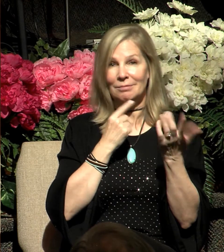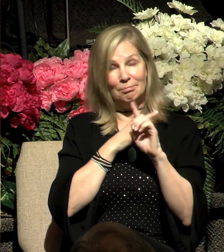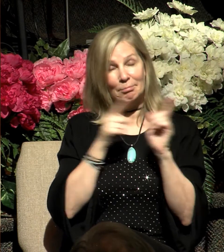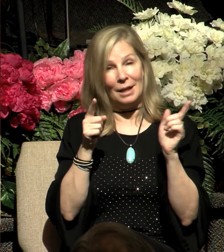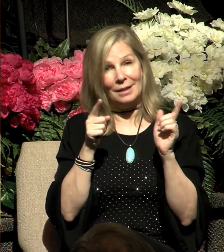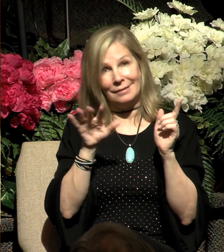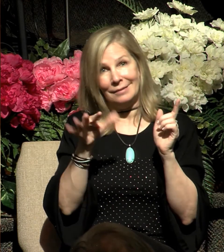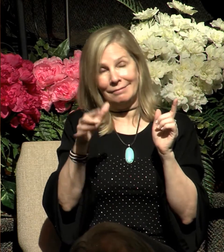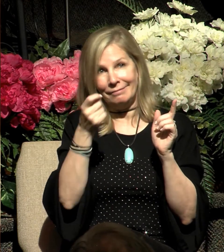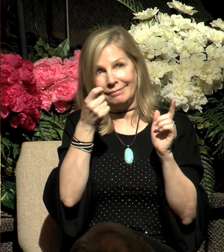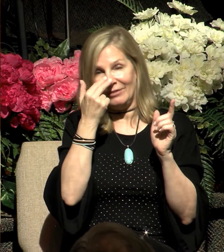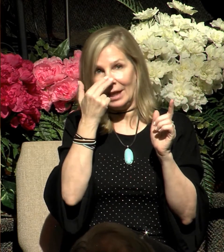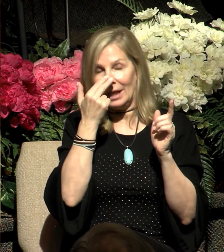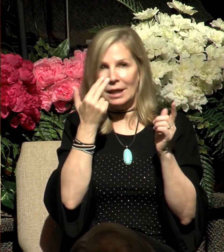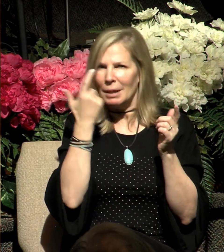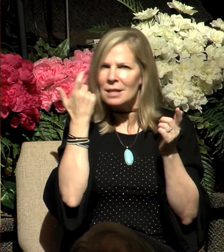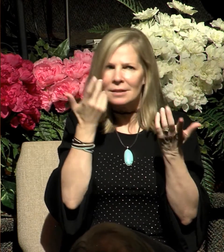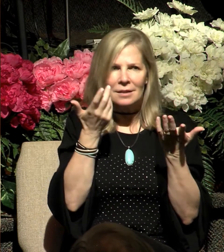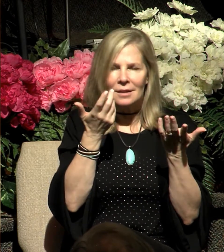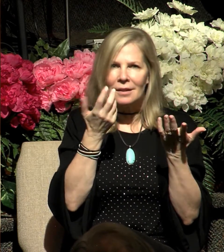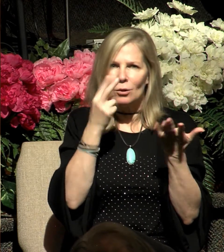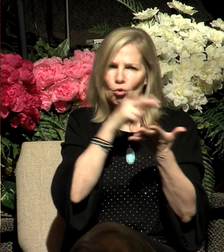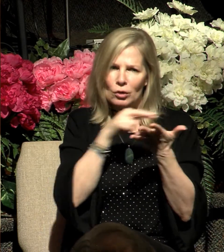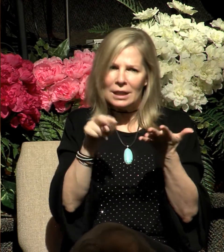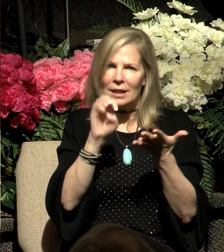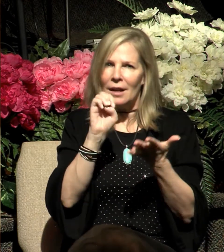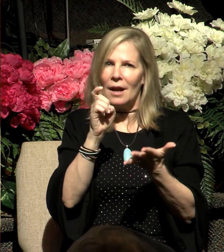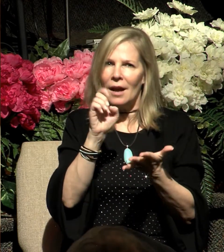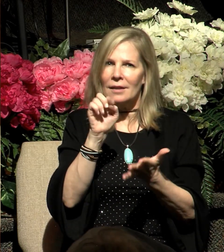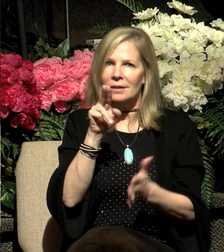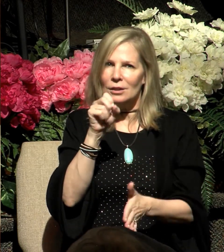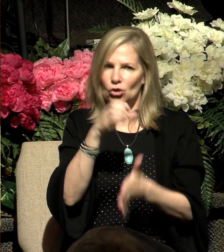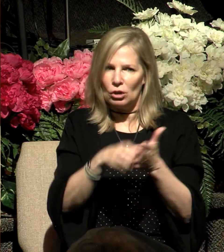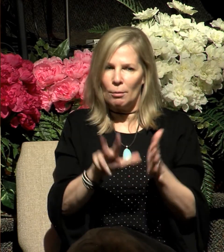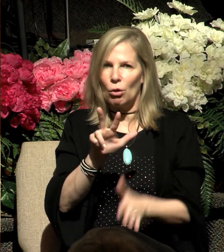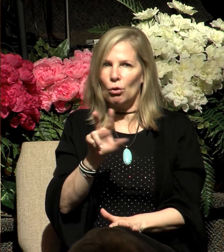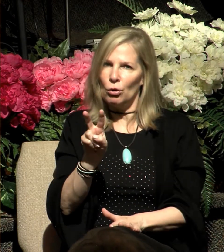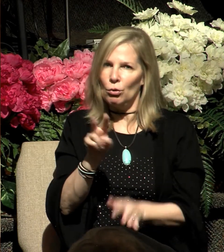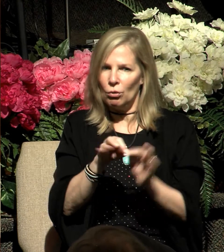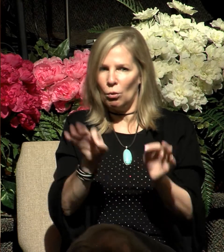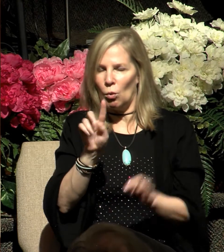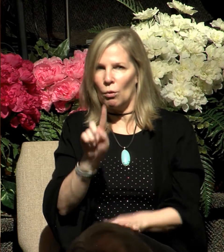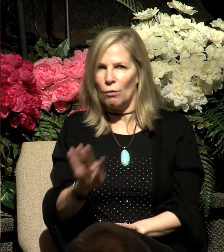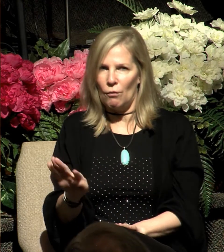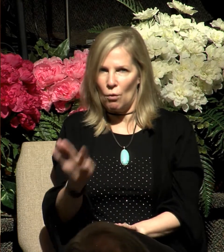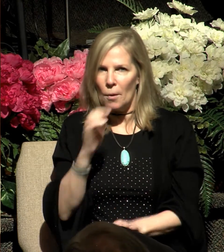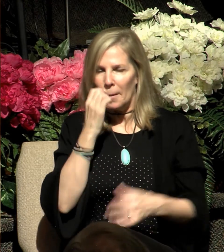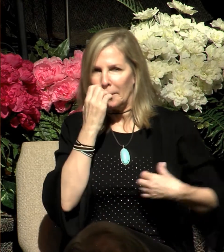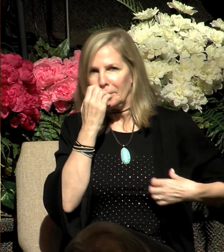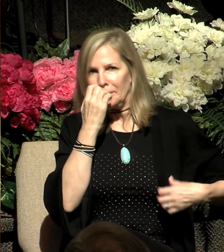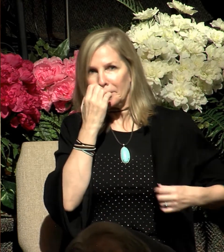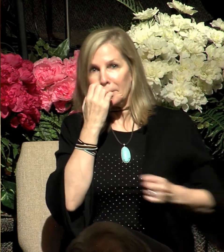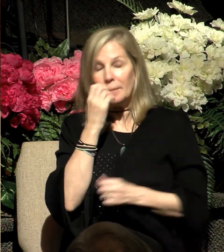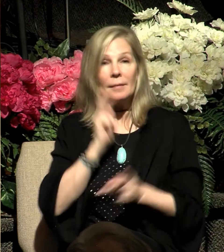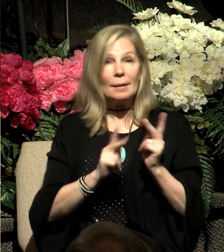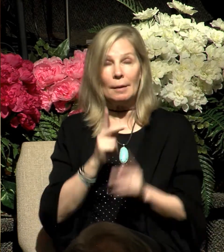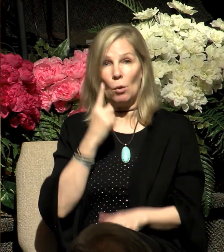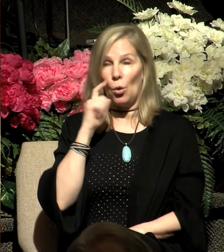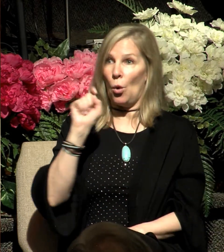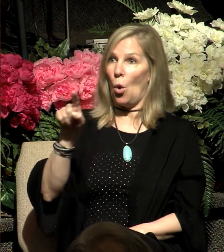humorous. I say that because here's what we read in Exodus 32, verses 1 through 4. Now when the people saw that Moses delayed